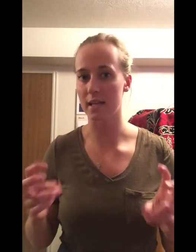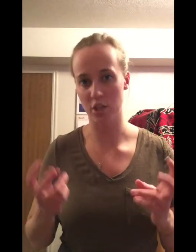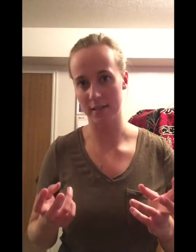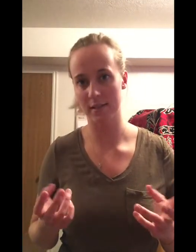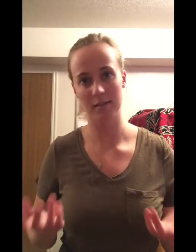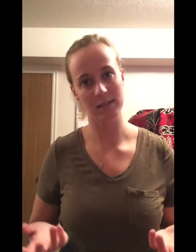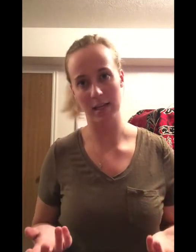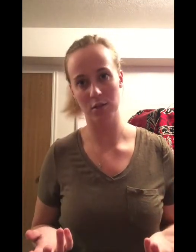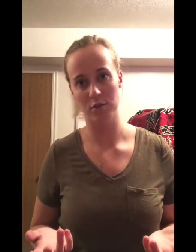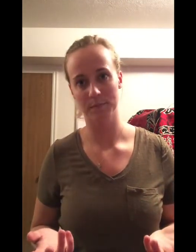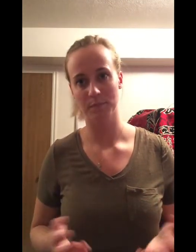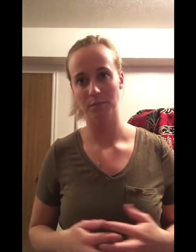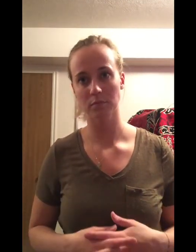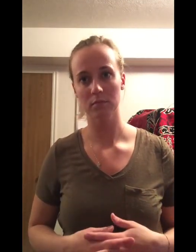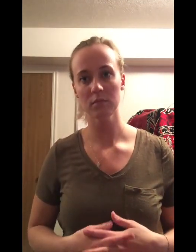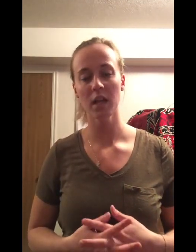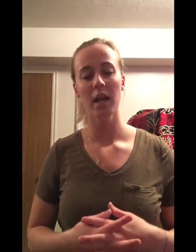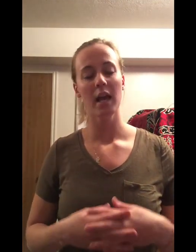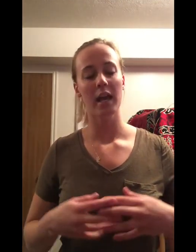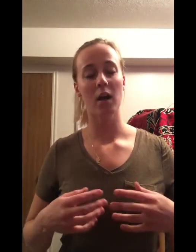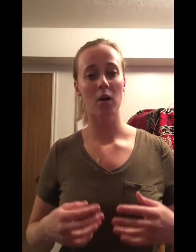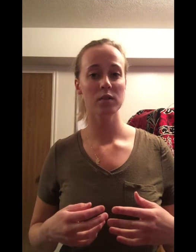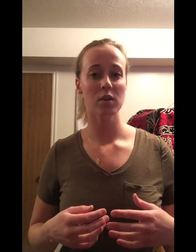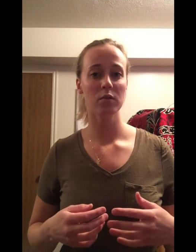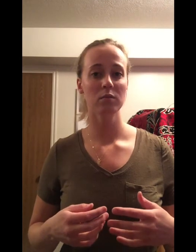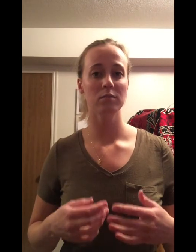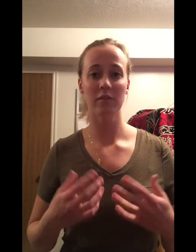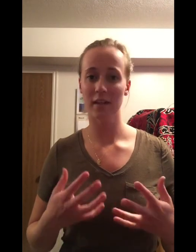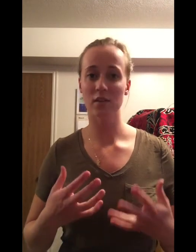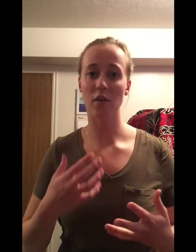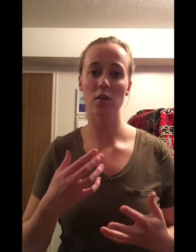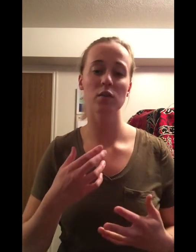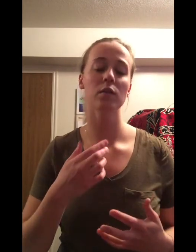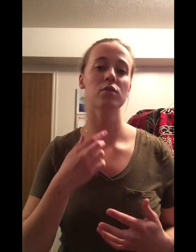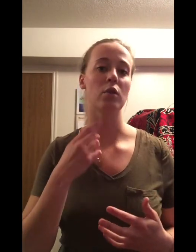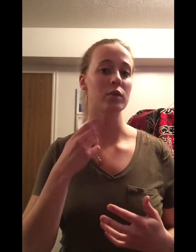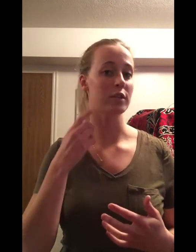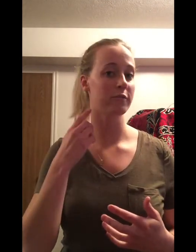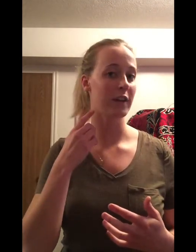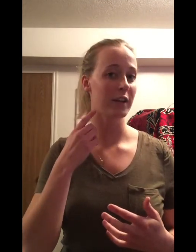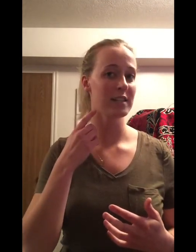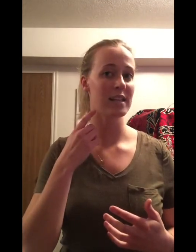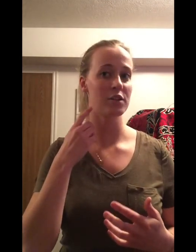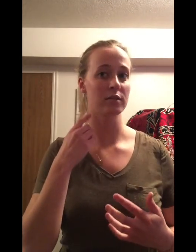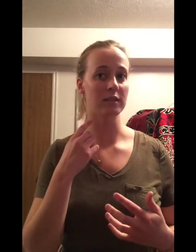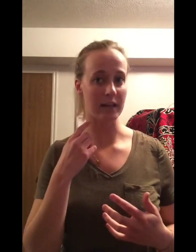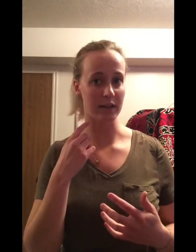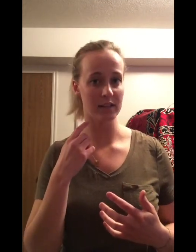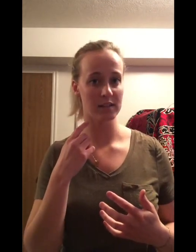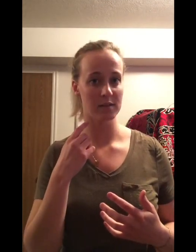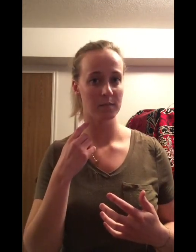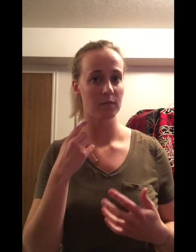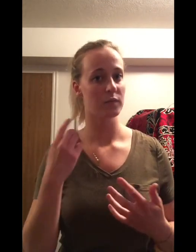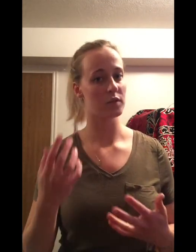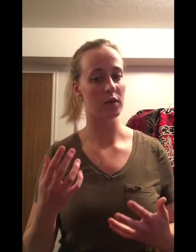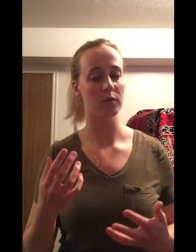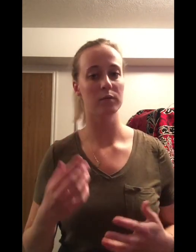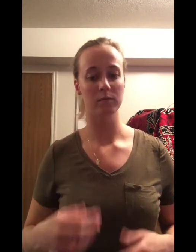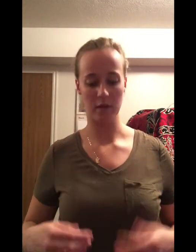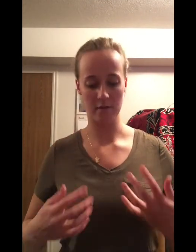digest stage. It also, the vagus nerve also controls your pharynx and your larynx. So yeah,